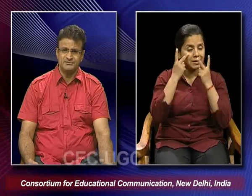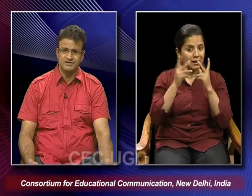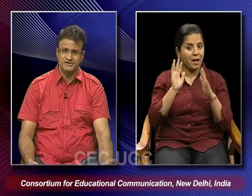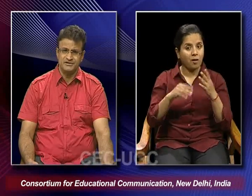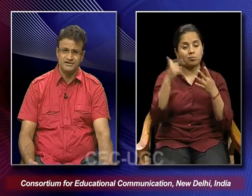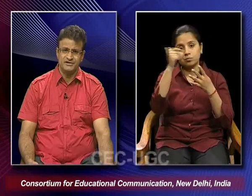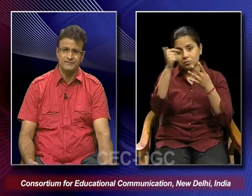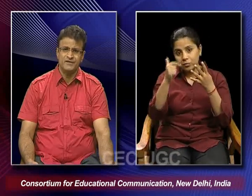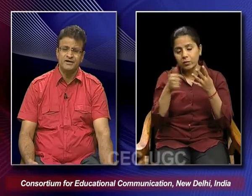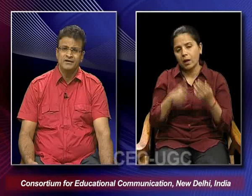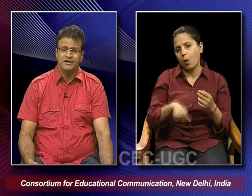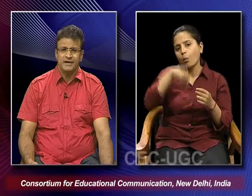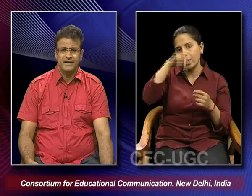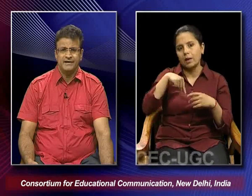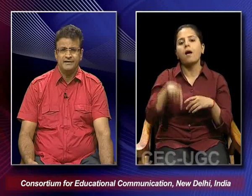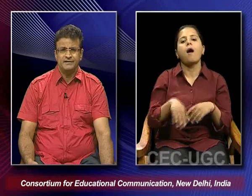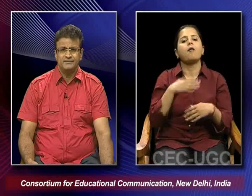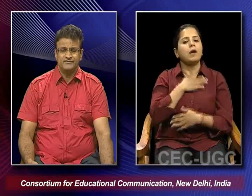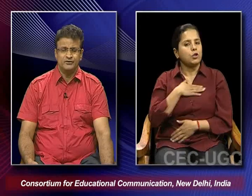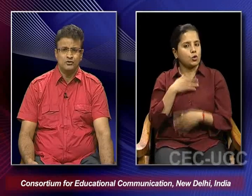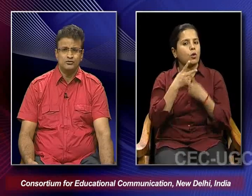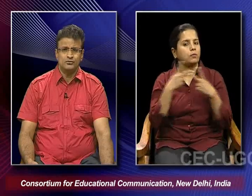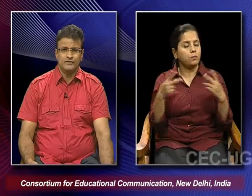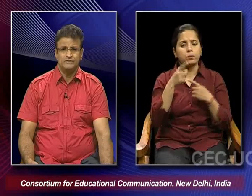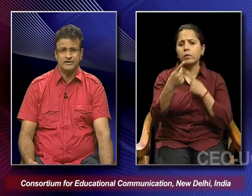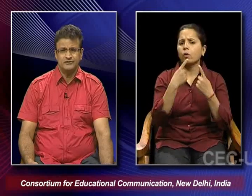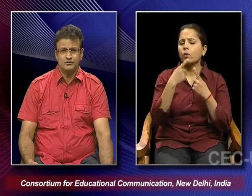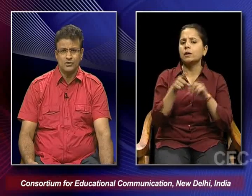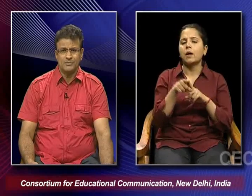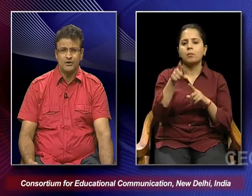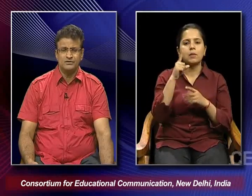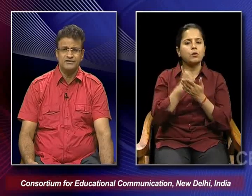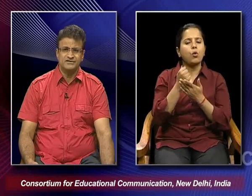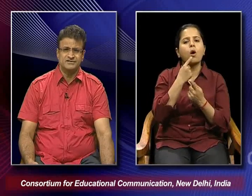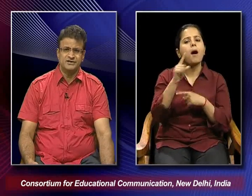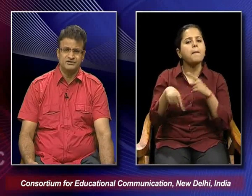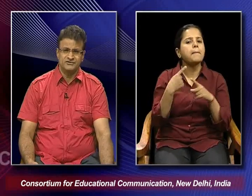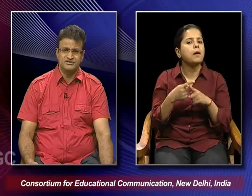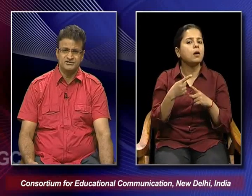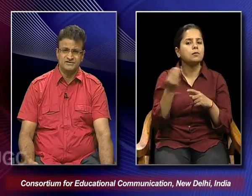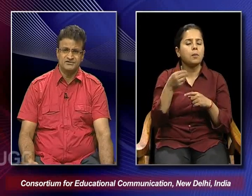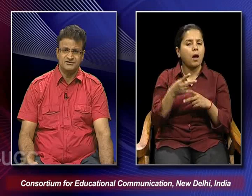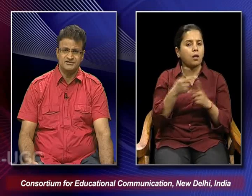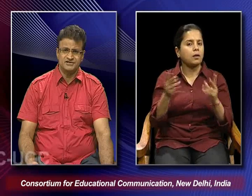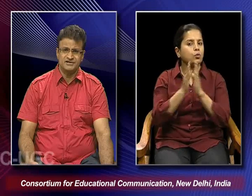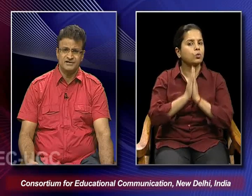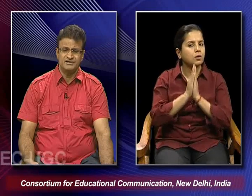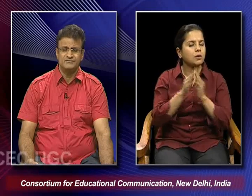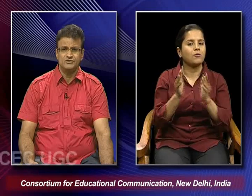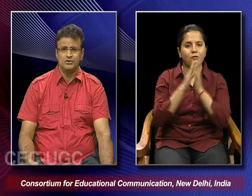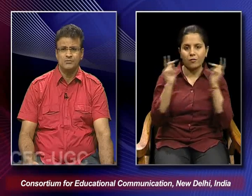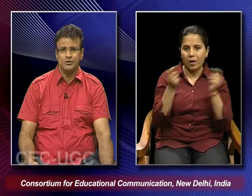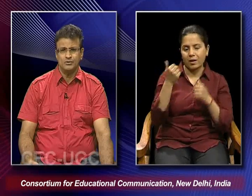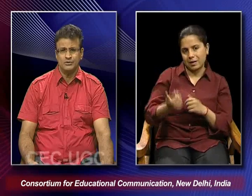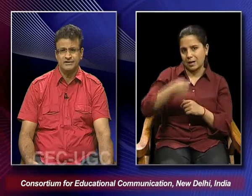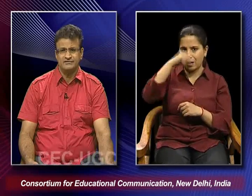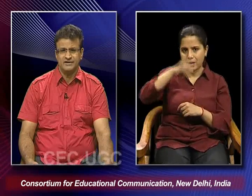celebrated in India. And when you try to talk about the various kinds of religious festivals in India then we